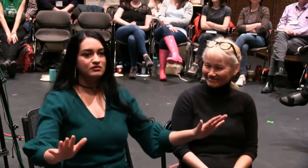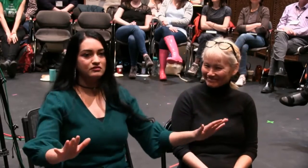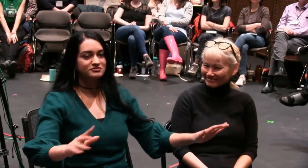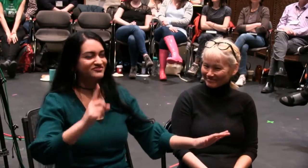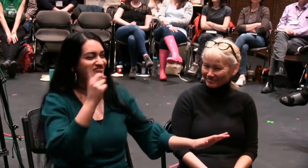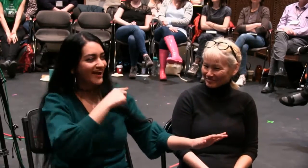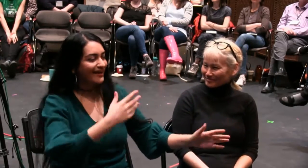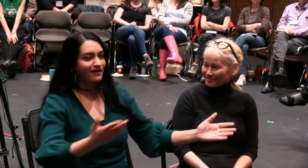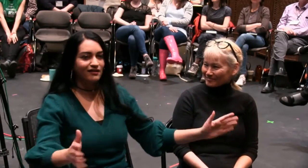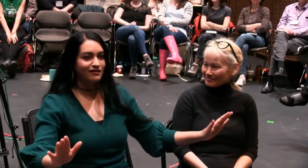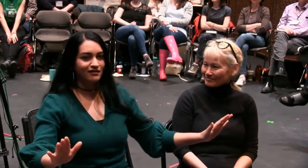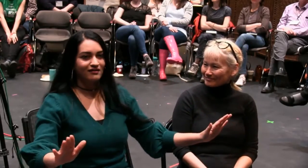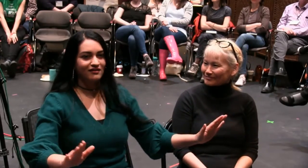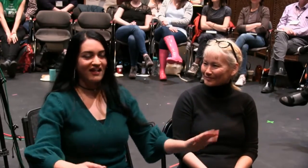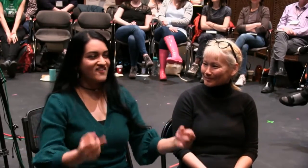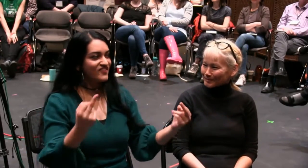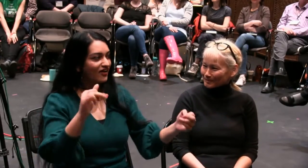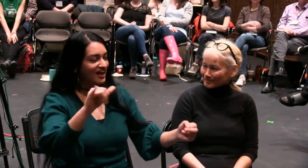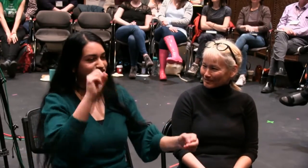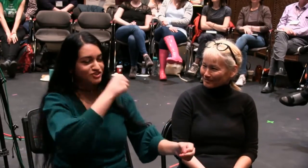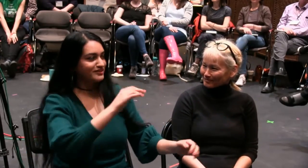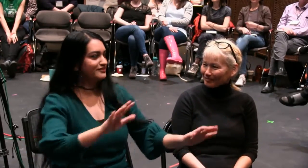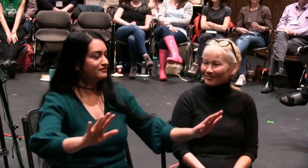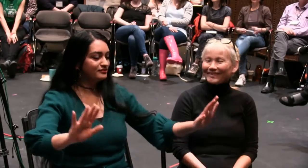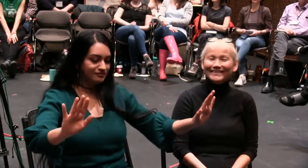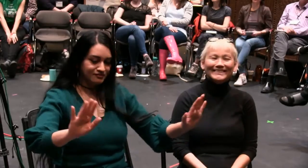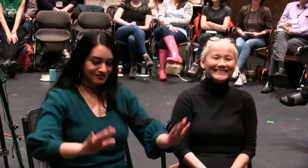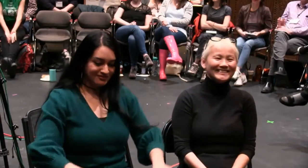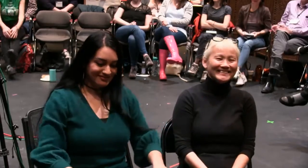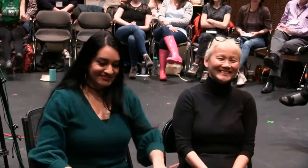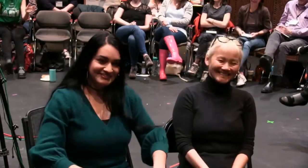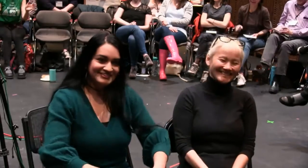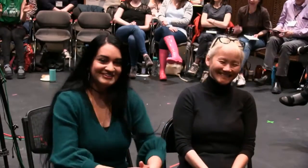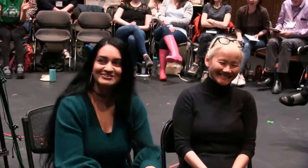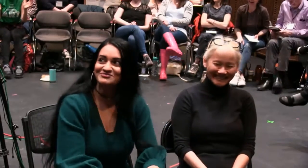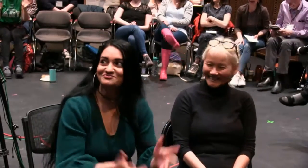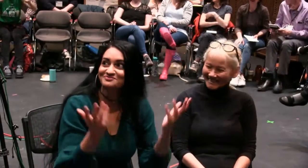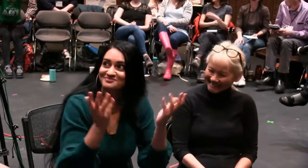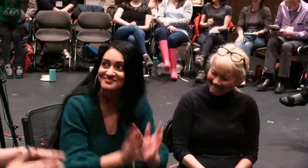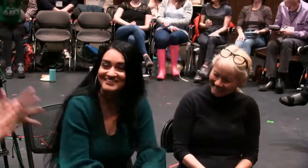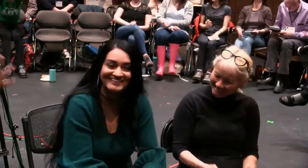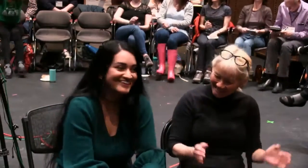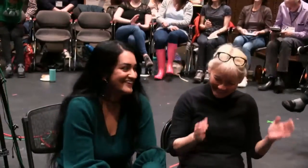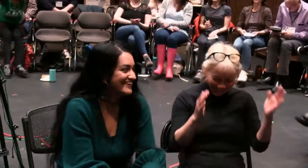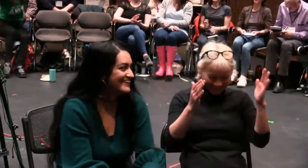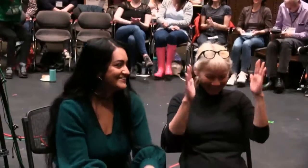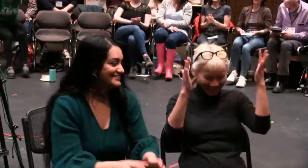problems and they feel so good. But fuck that shit. I'm sorry. But that's just not the real world.